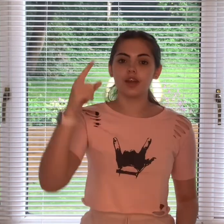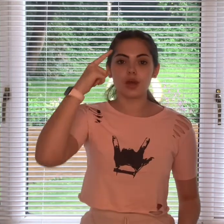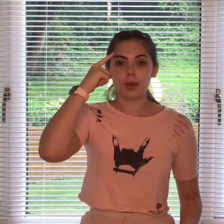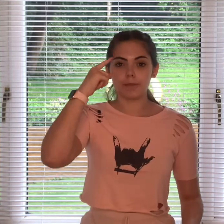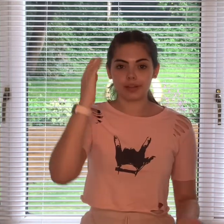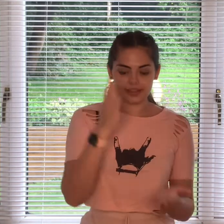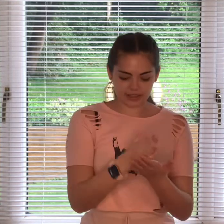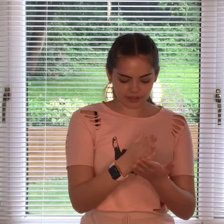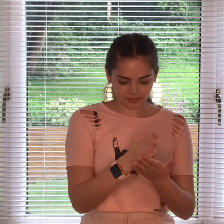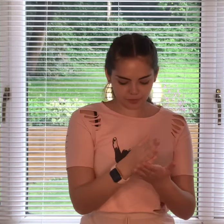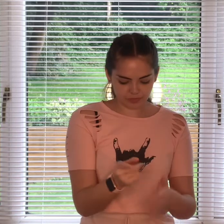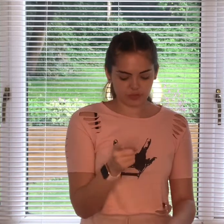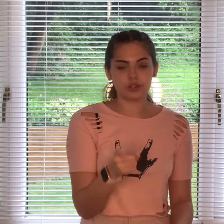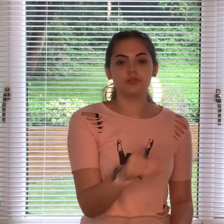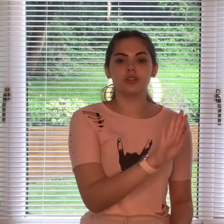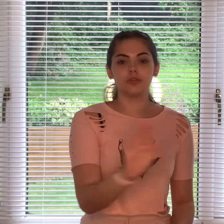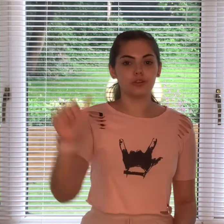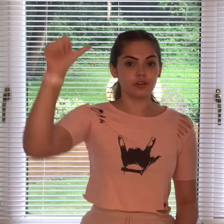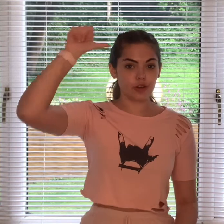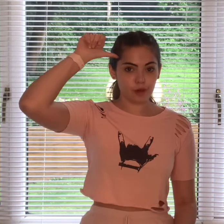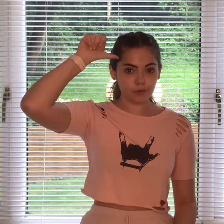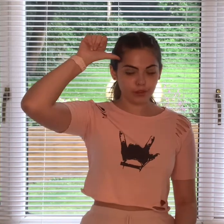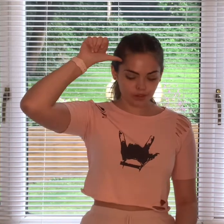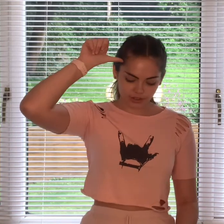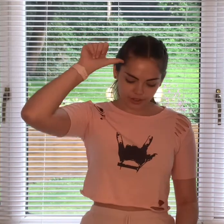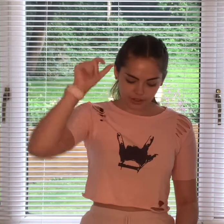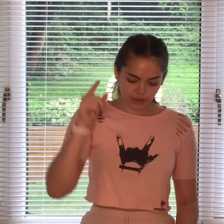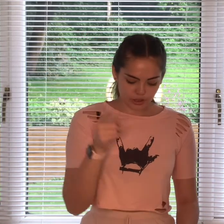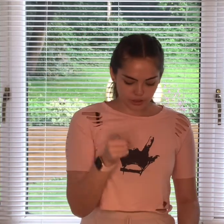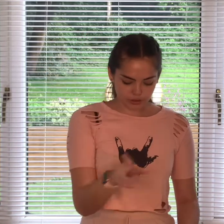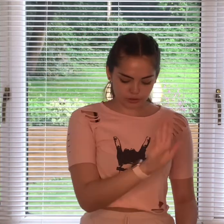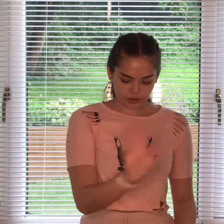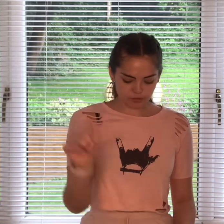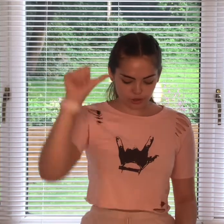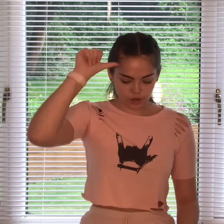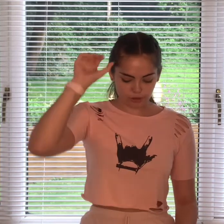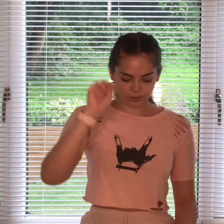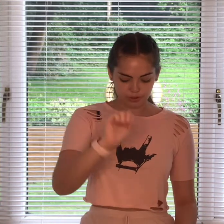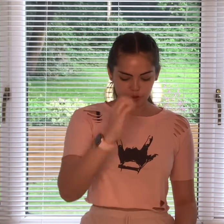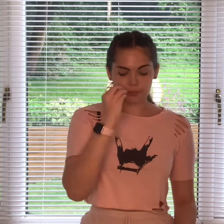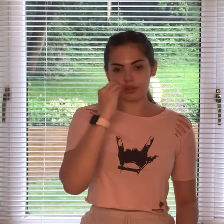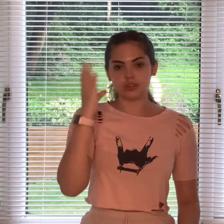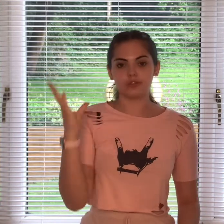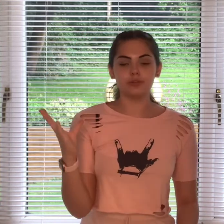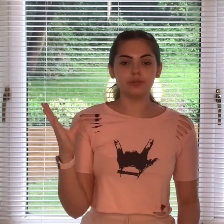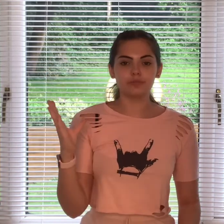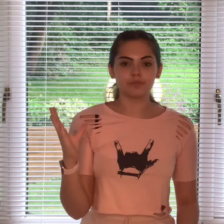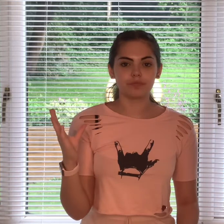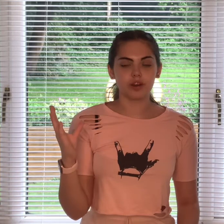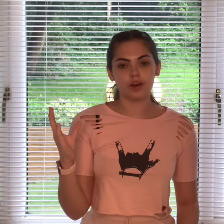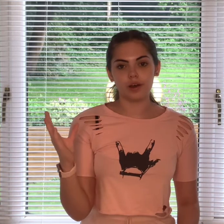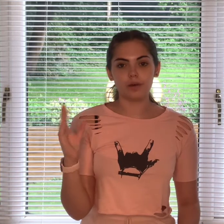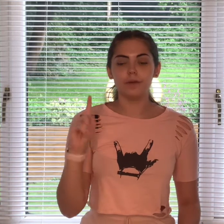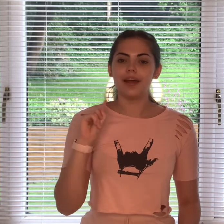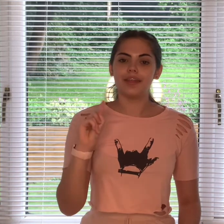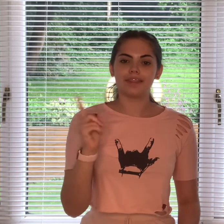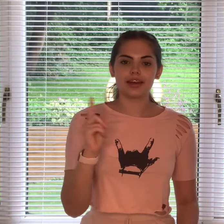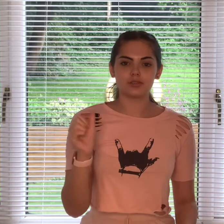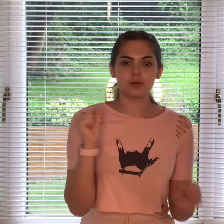believe you don't know you don't know you're beautiful oh that's what